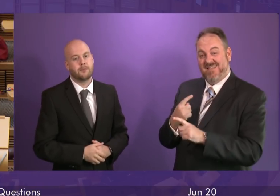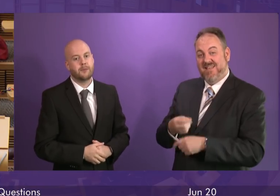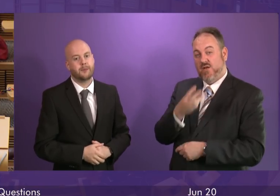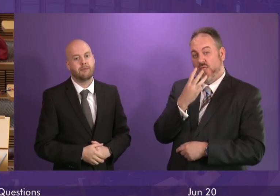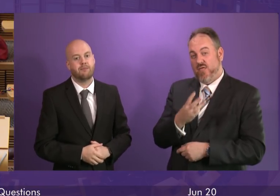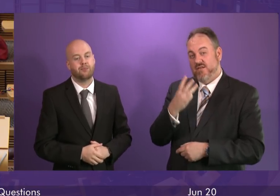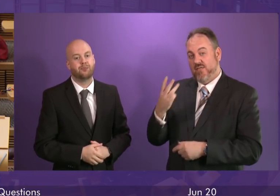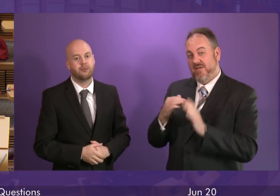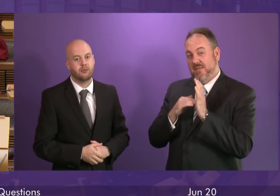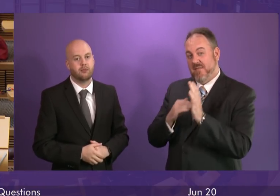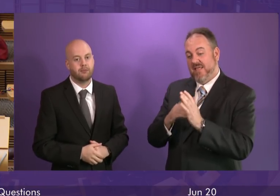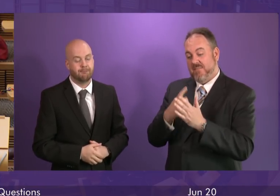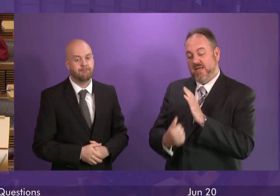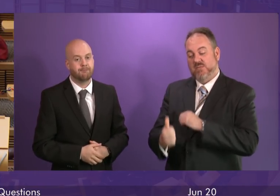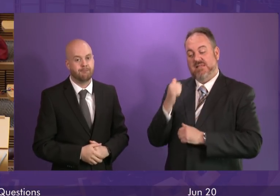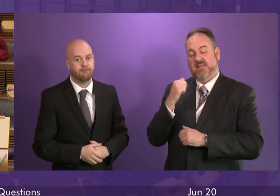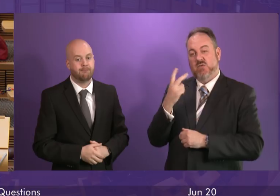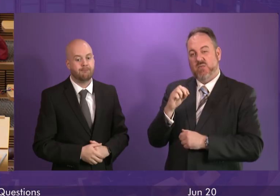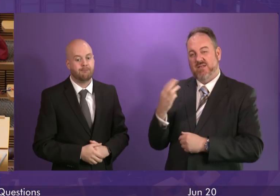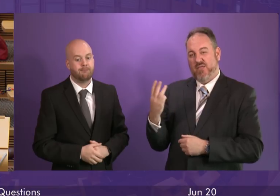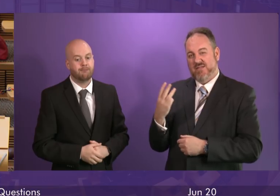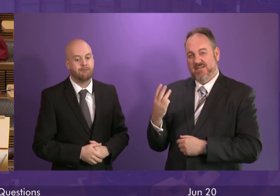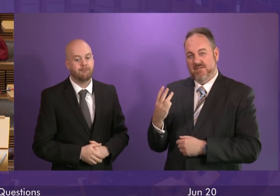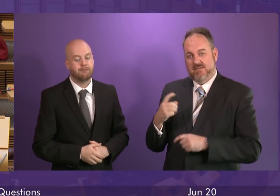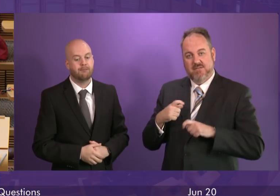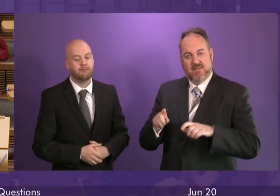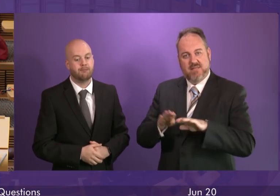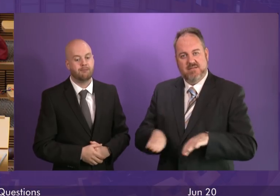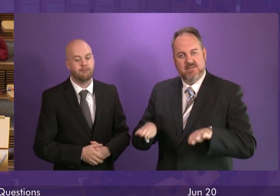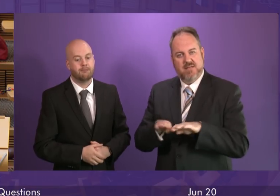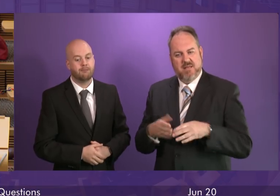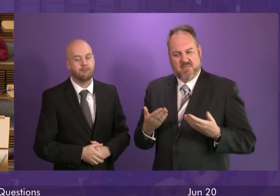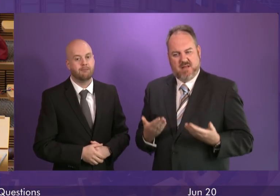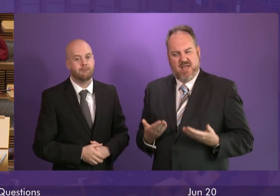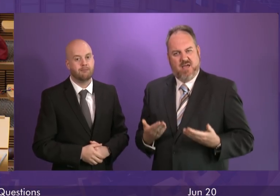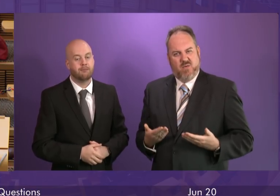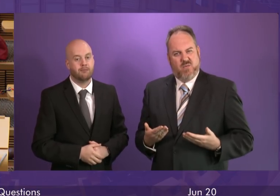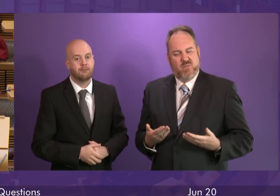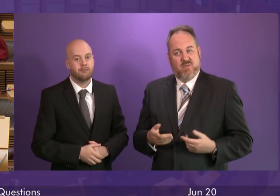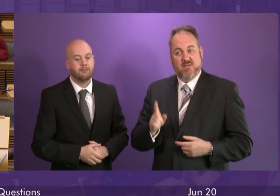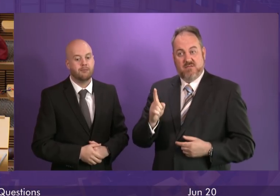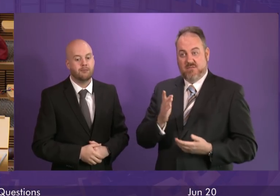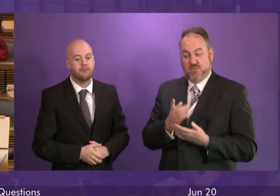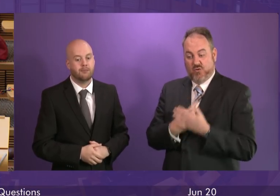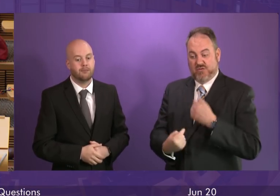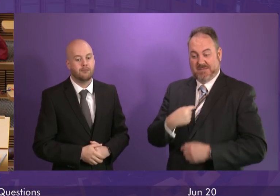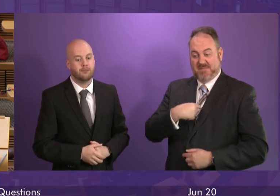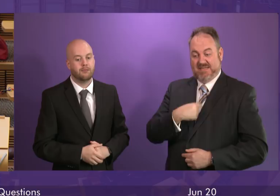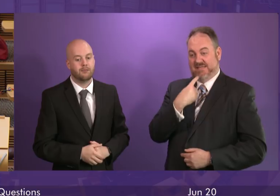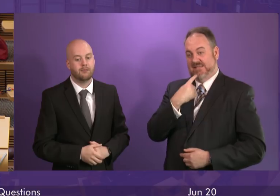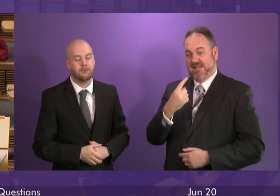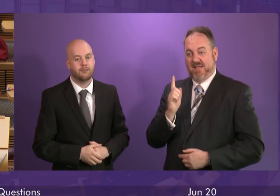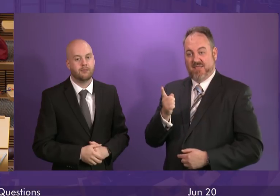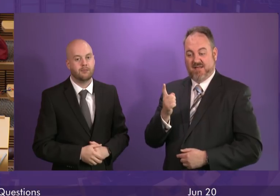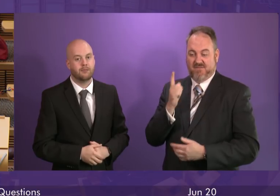million in 2013. It's £33 million today and don't just take my word for it. A new